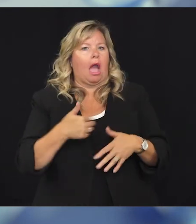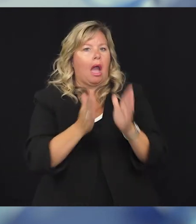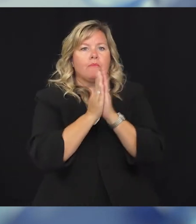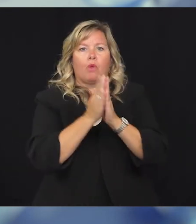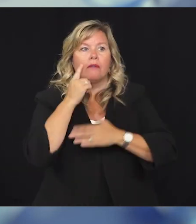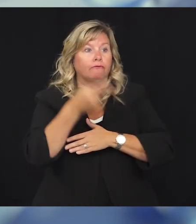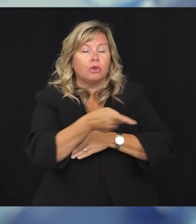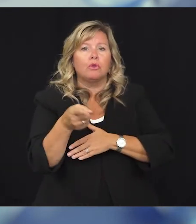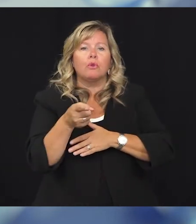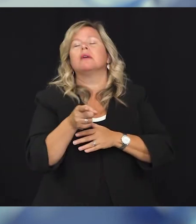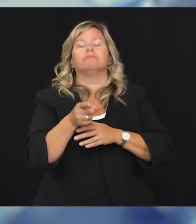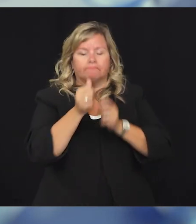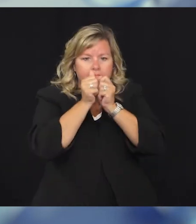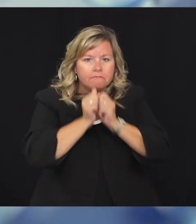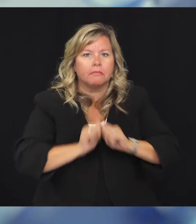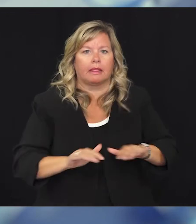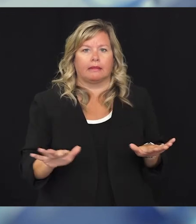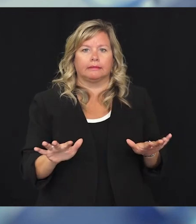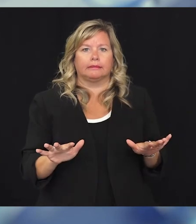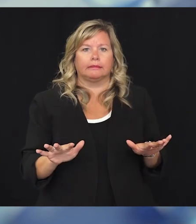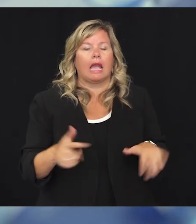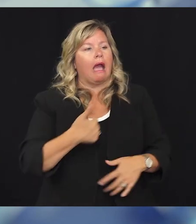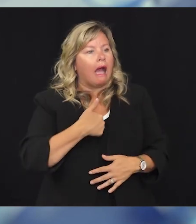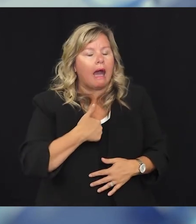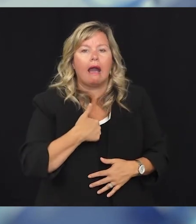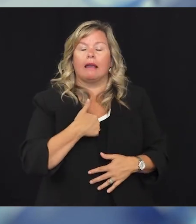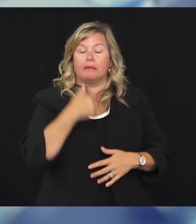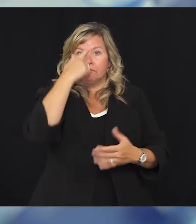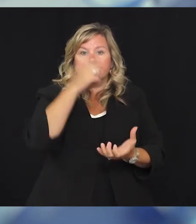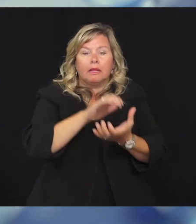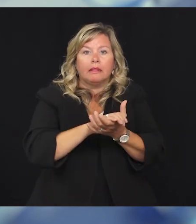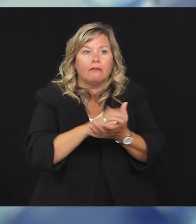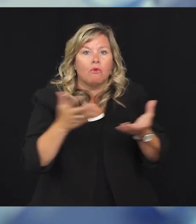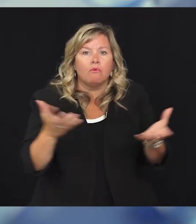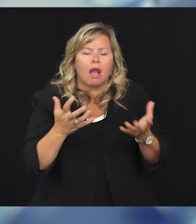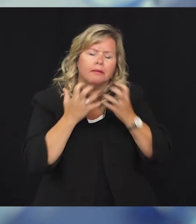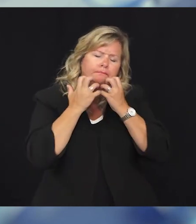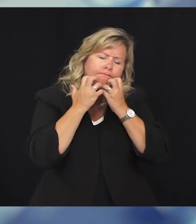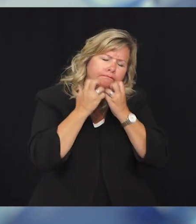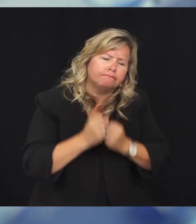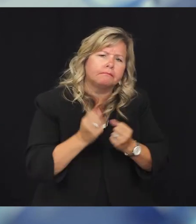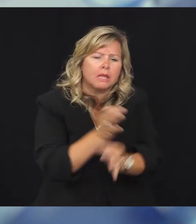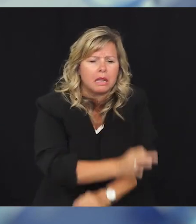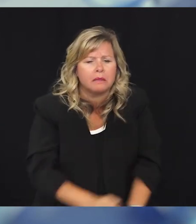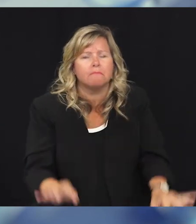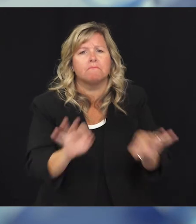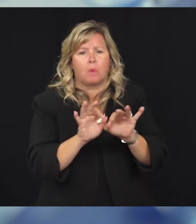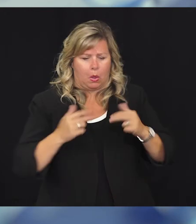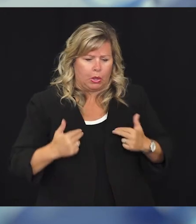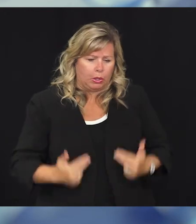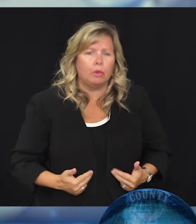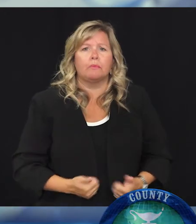in countless ways. I deeply believe in the sanctity and the beauty of all human life and pray for the protection